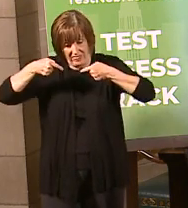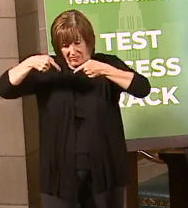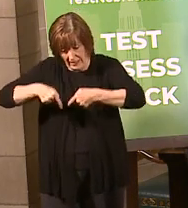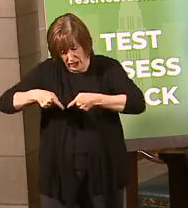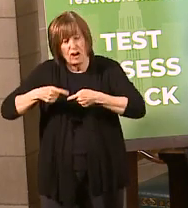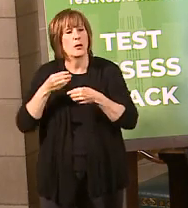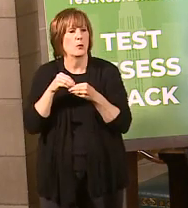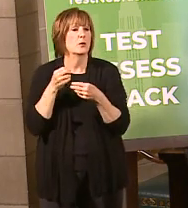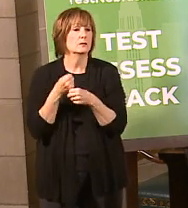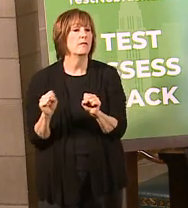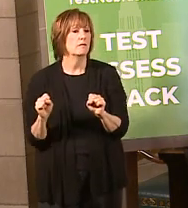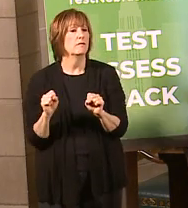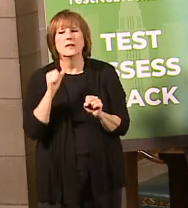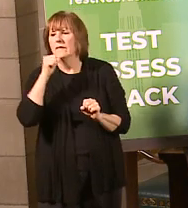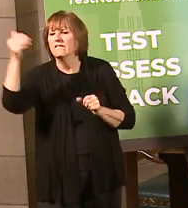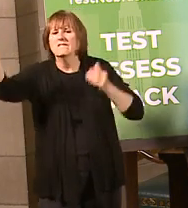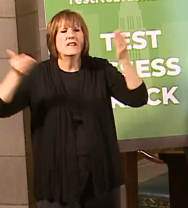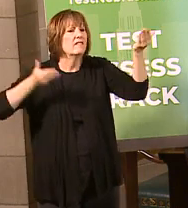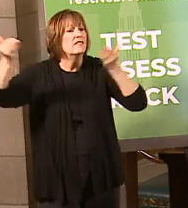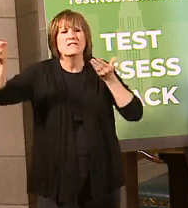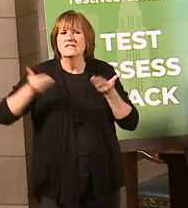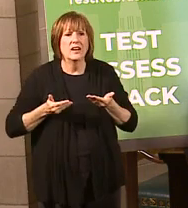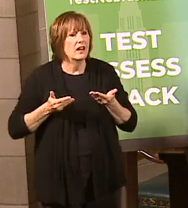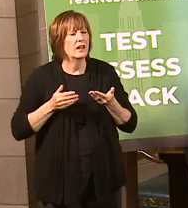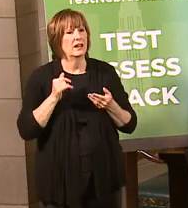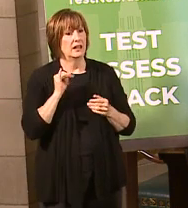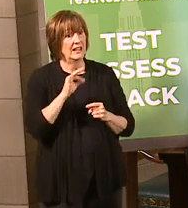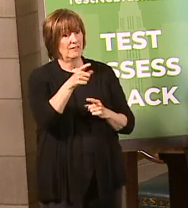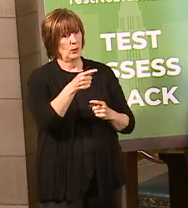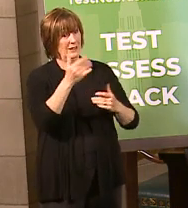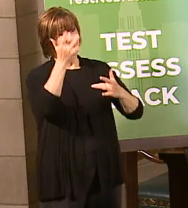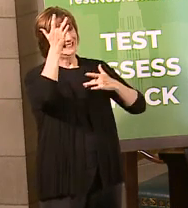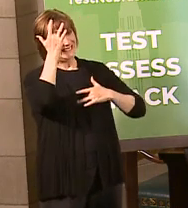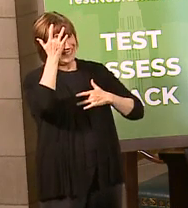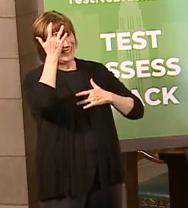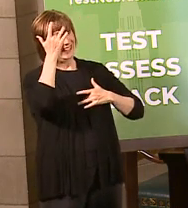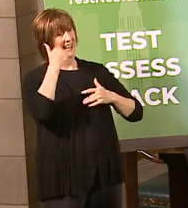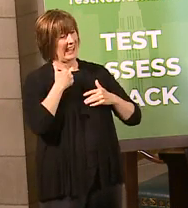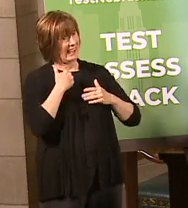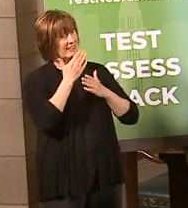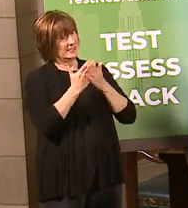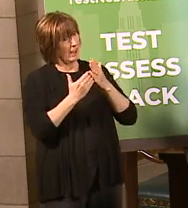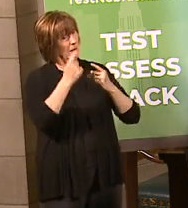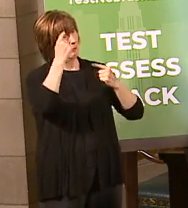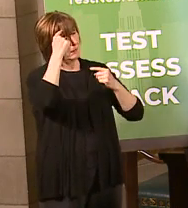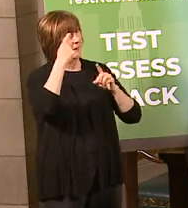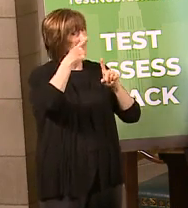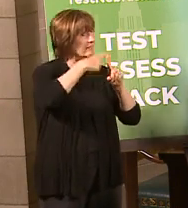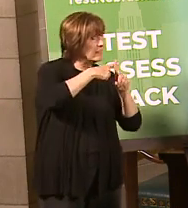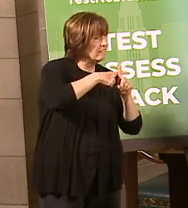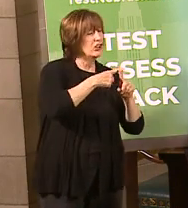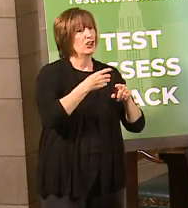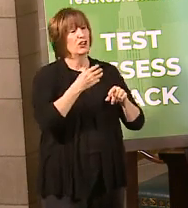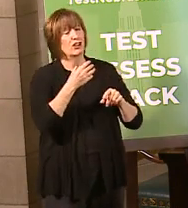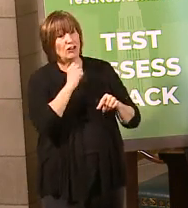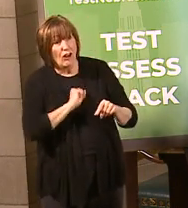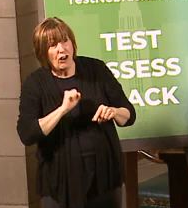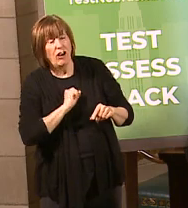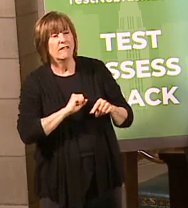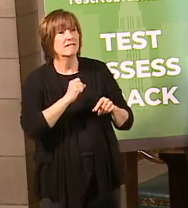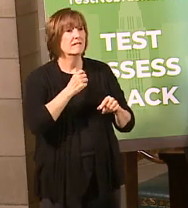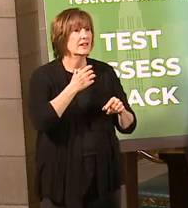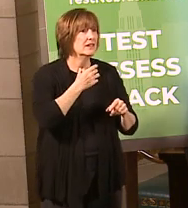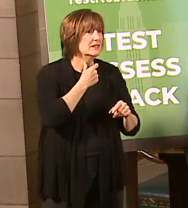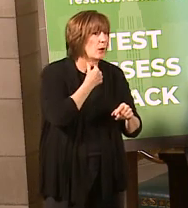No more than 10 people at the most. And if you are symptomatic, do not have a party. Do not go anywhere, right? If you've got that fever, that cough,